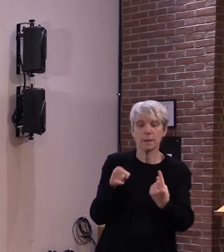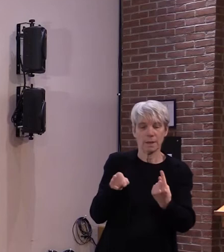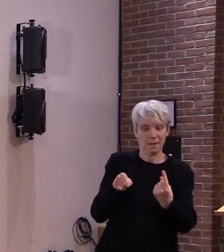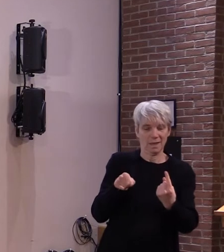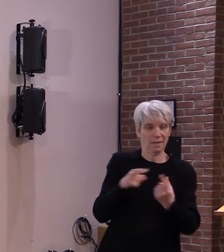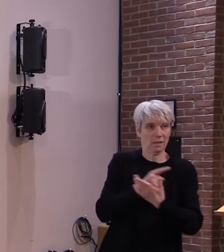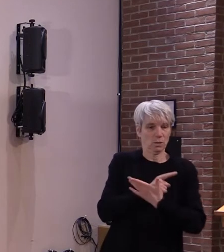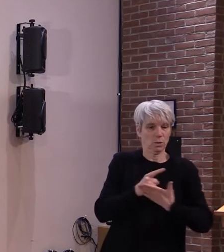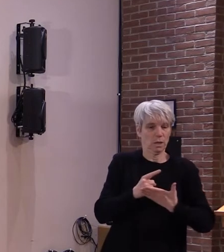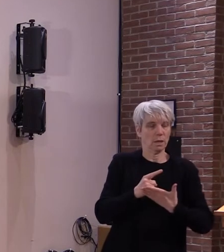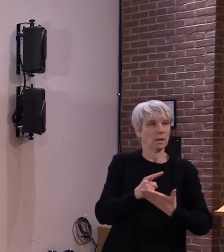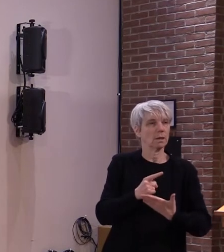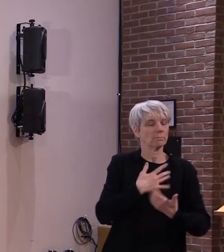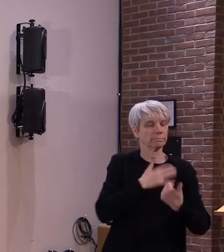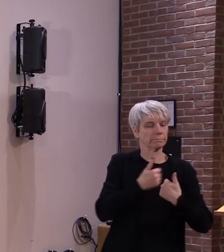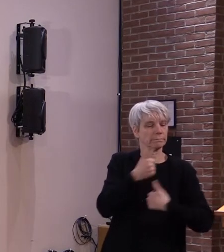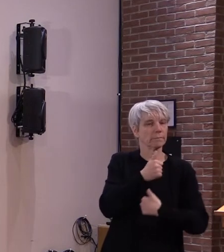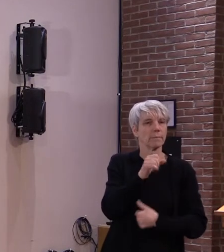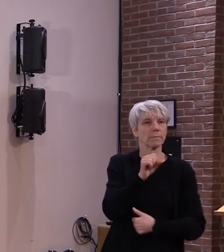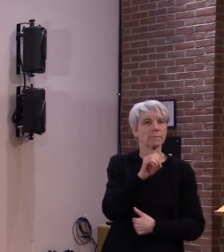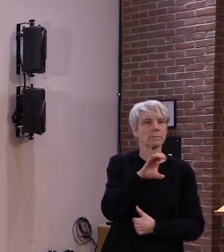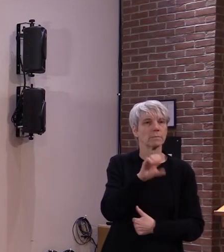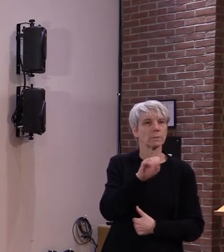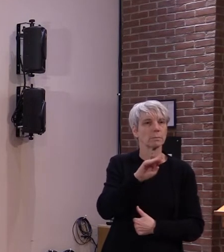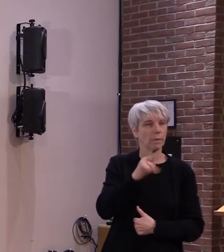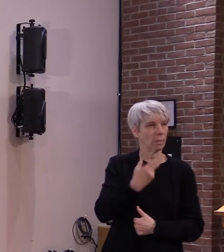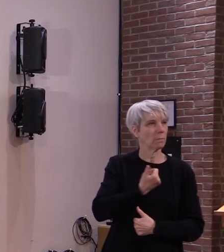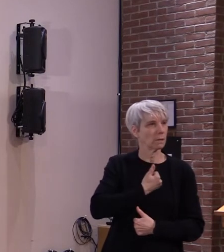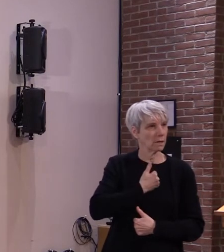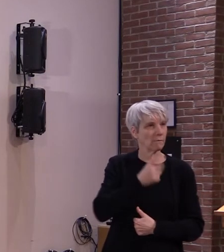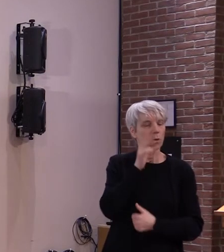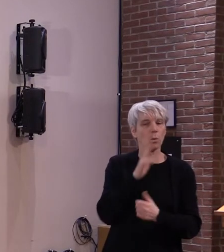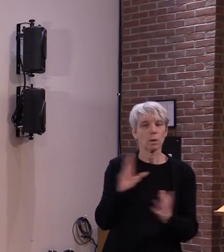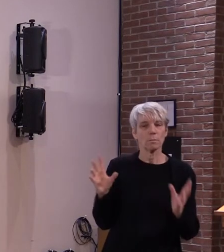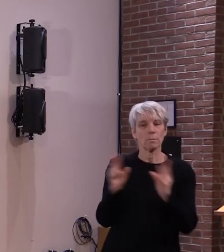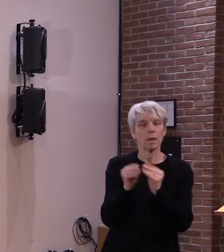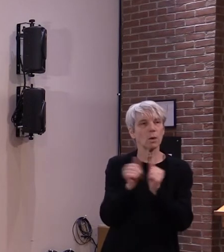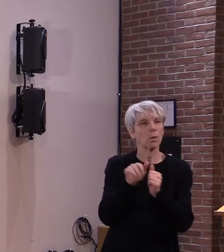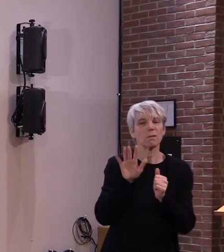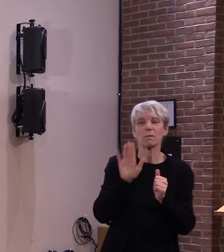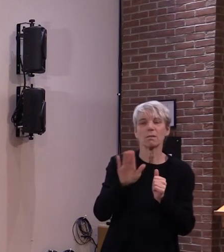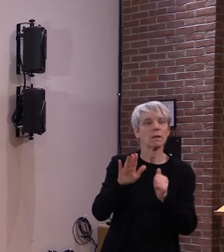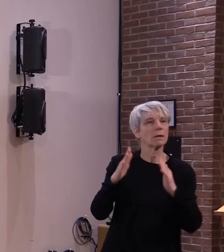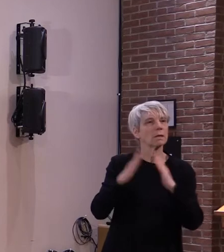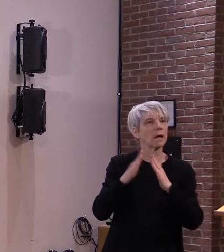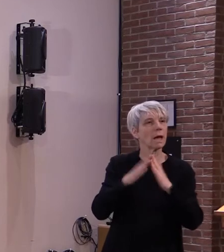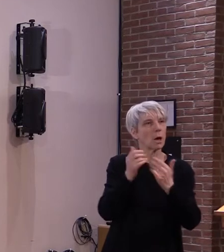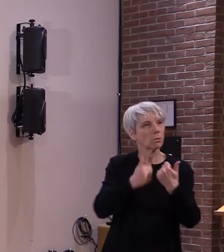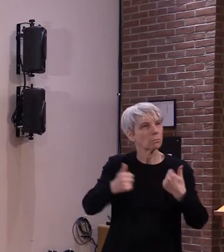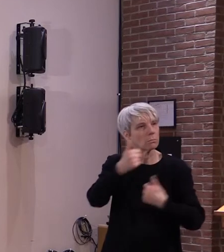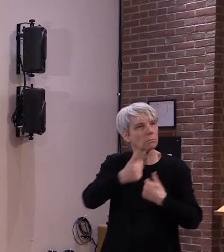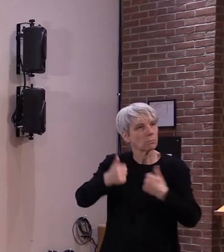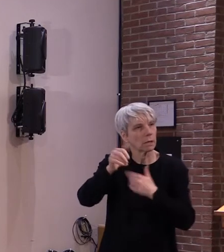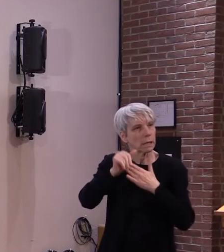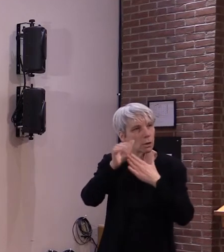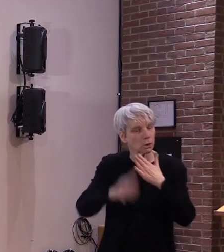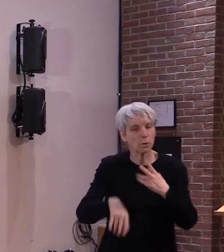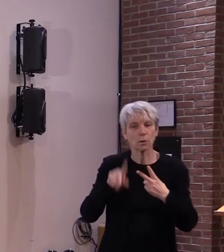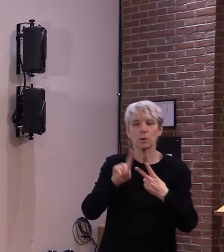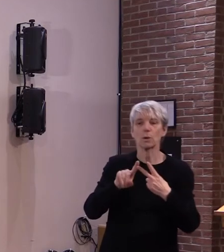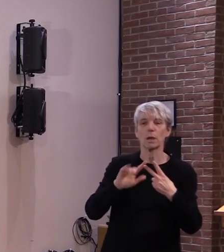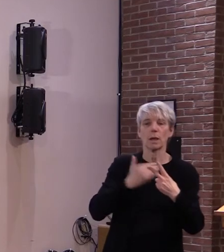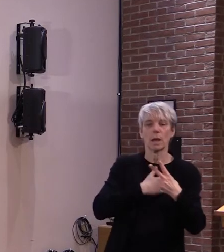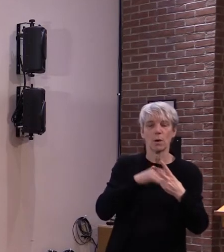week with uh members of the leadership uh both municipal and um legislative